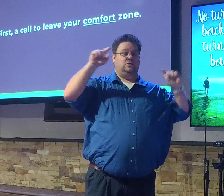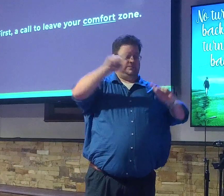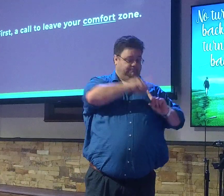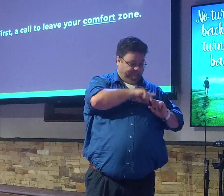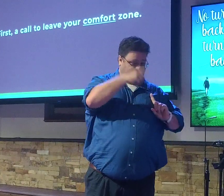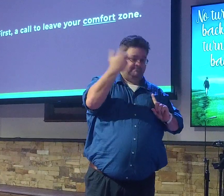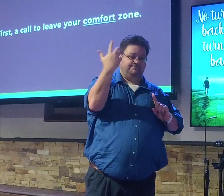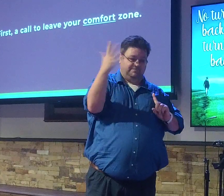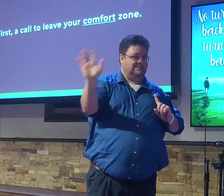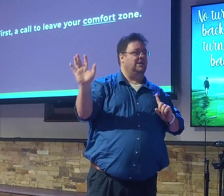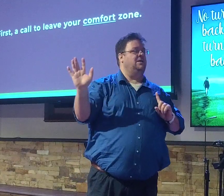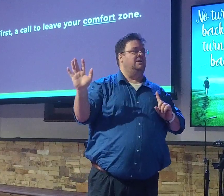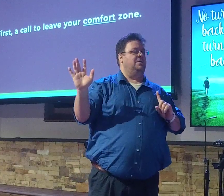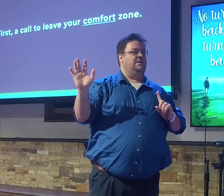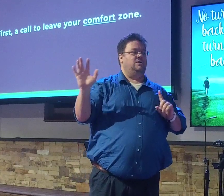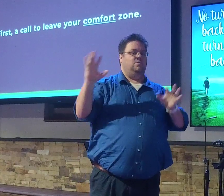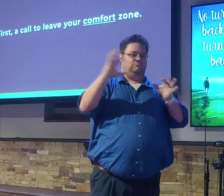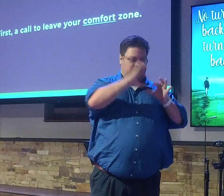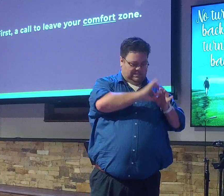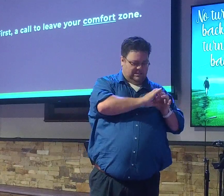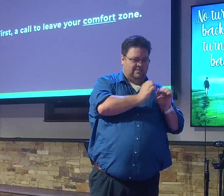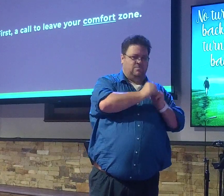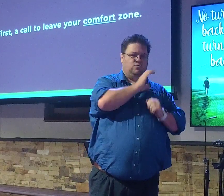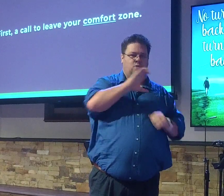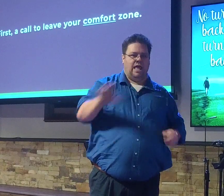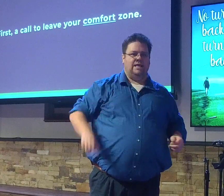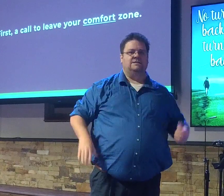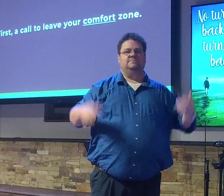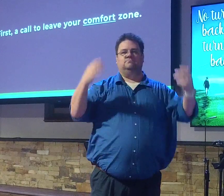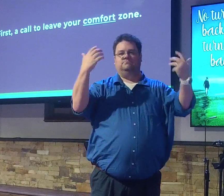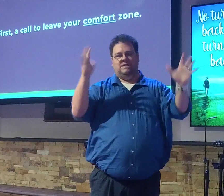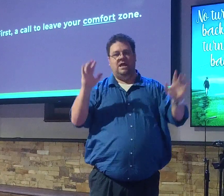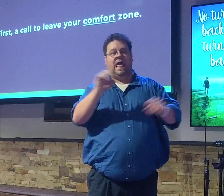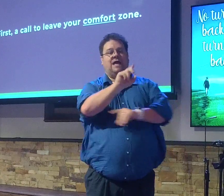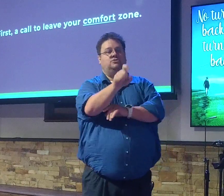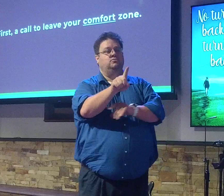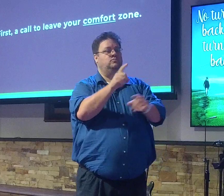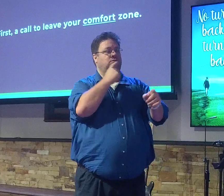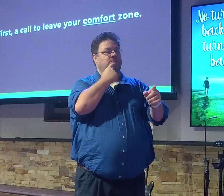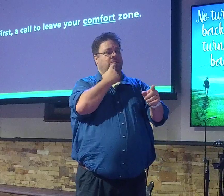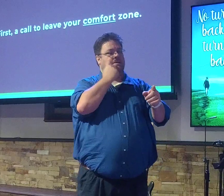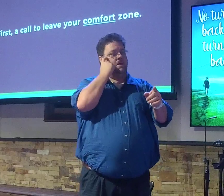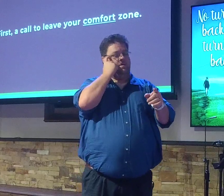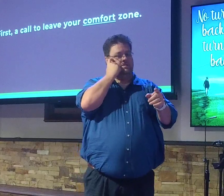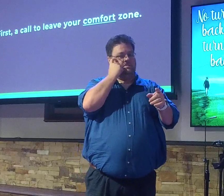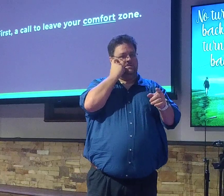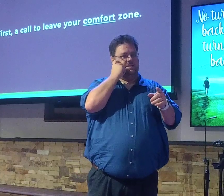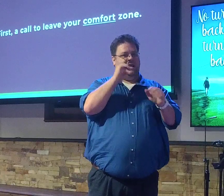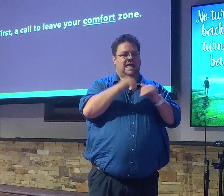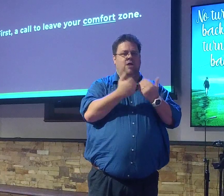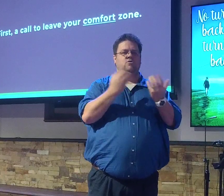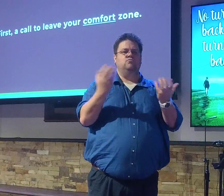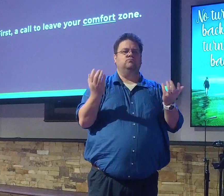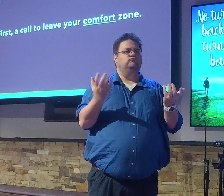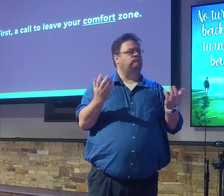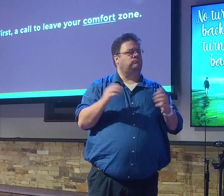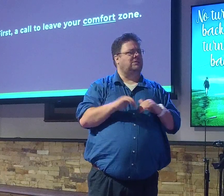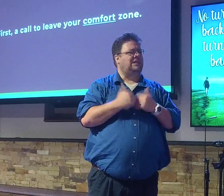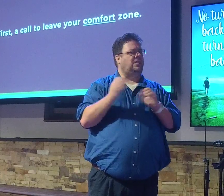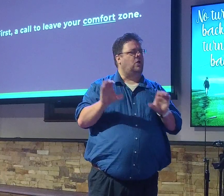have entered into that relationship with Christ. And if I was to ask you, if I was to say, how are you doing in your walk with Christ?